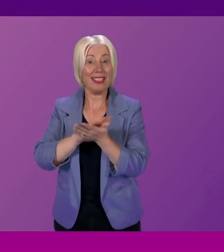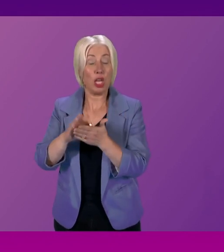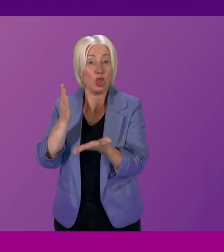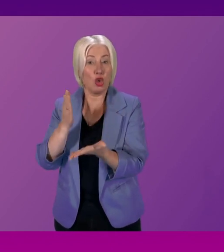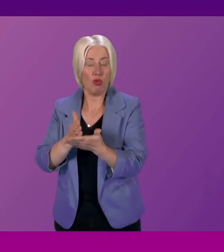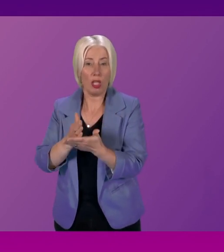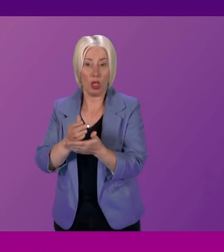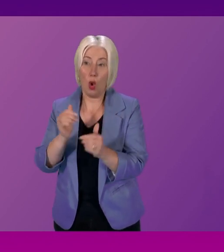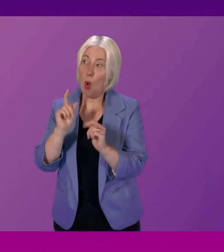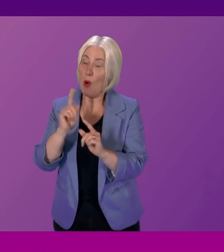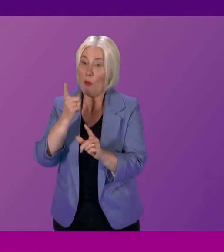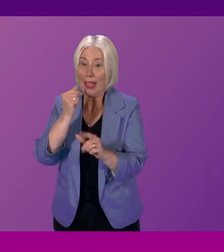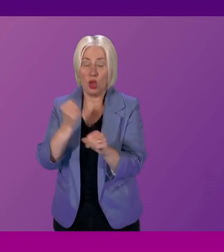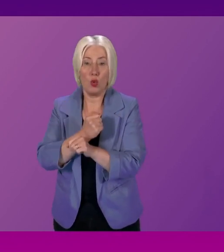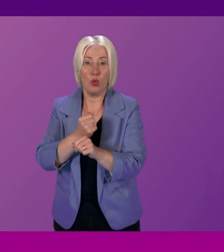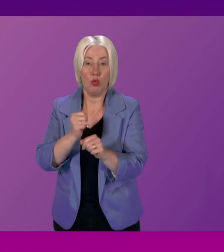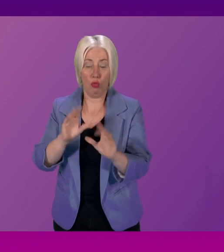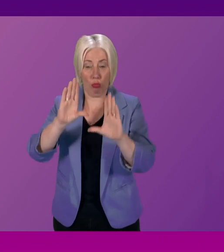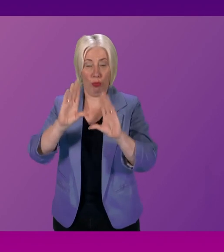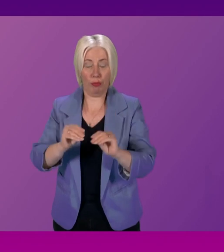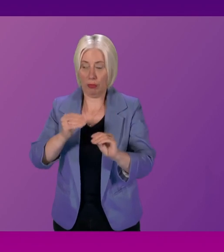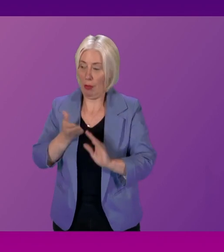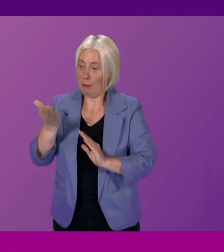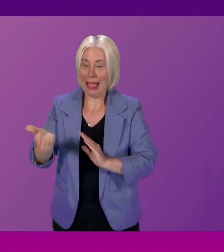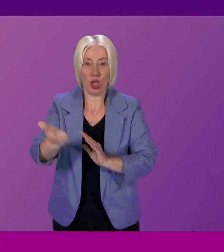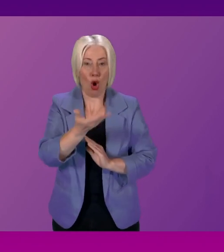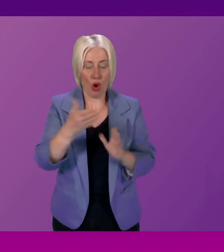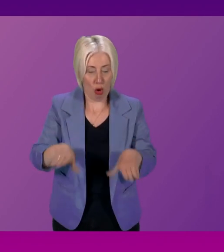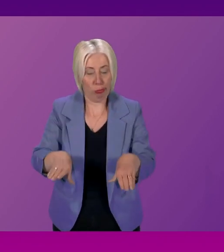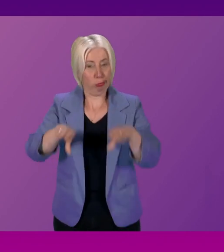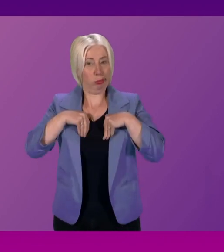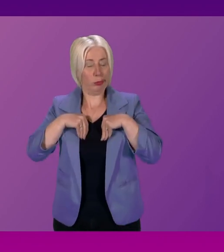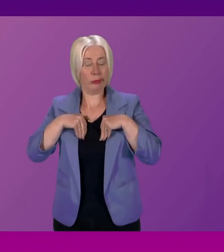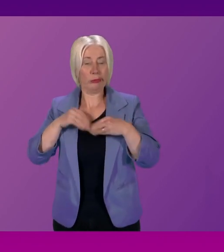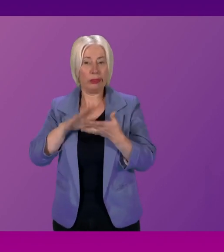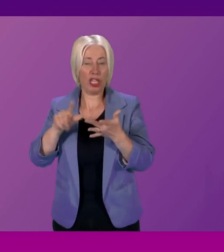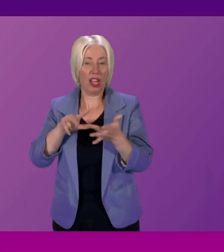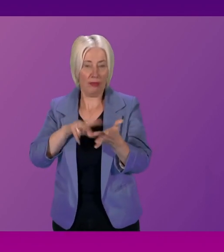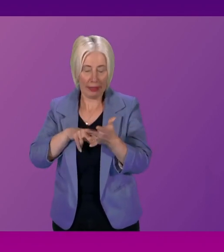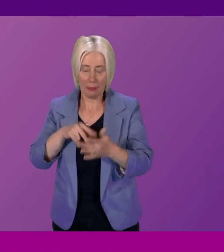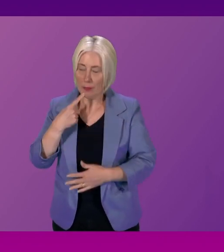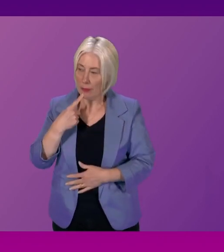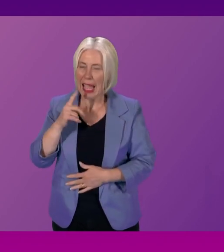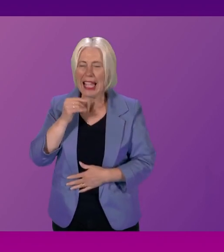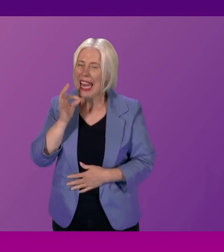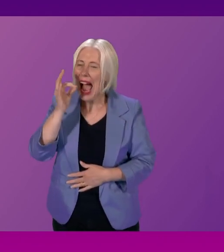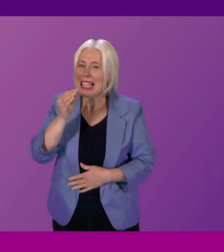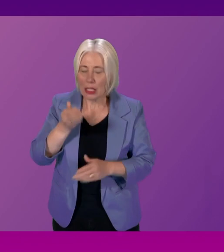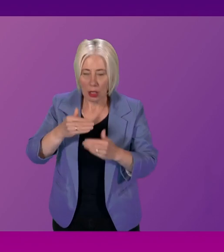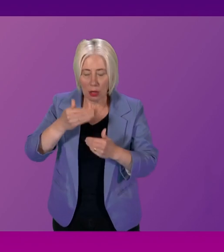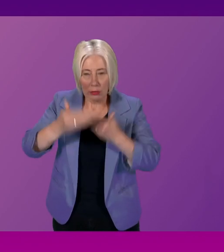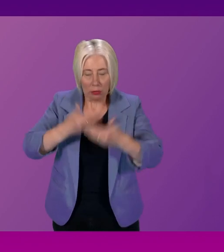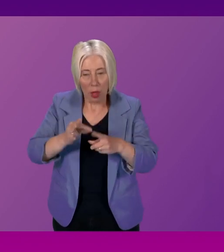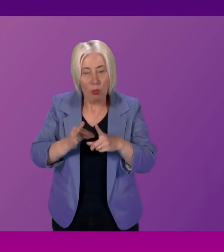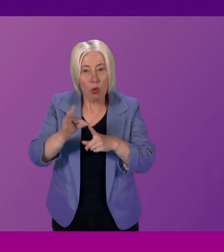to eliminate new transmissions of HIV. Therefore, can I ask the First Minister for a progress update on commitments made by the